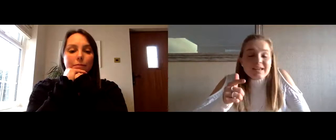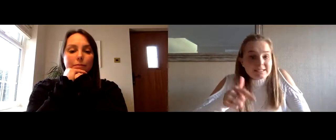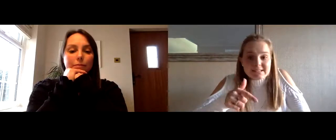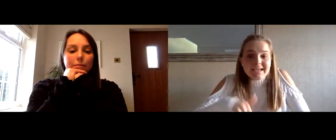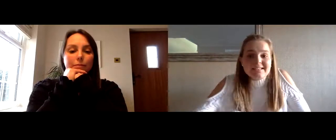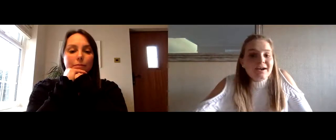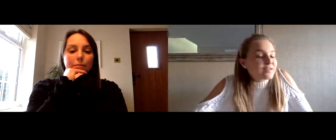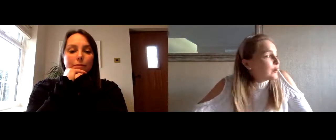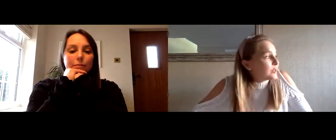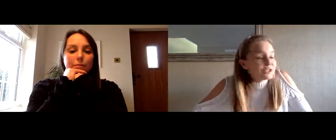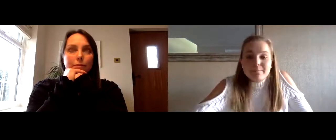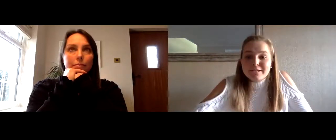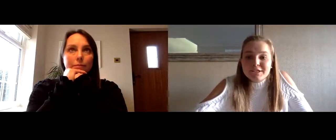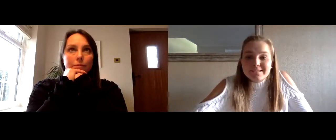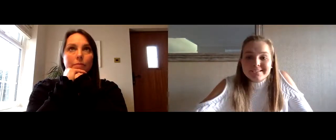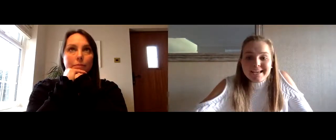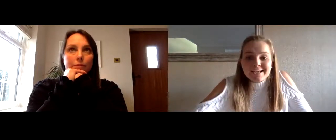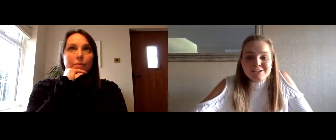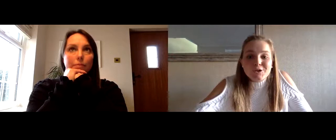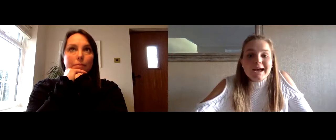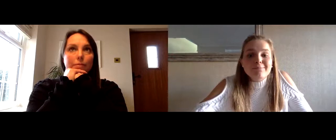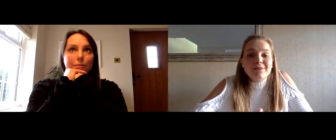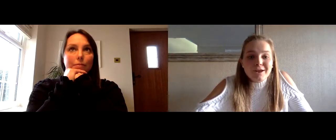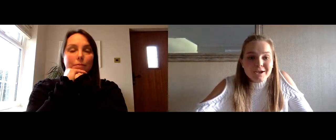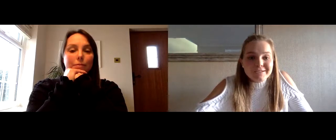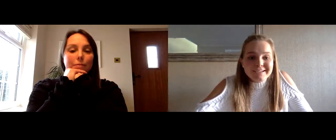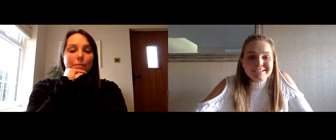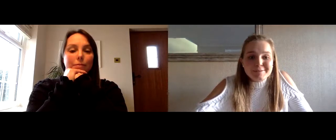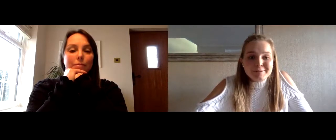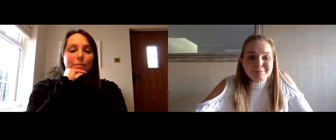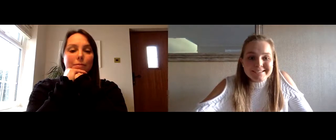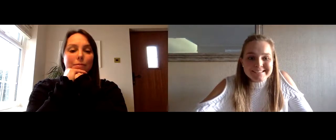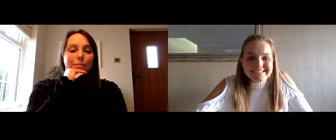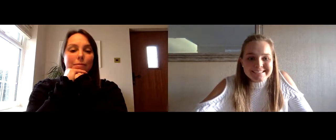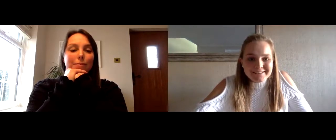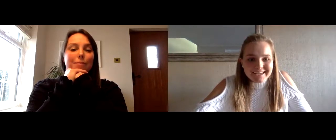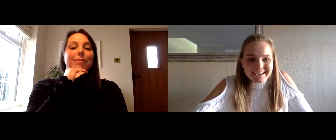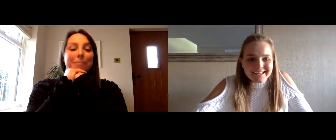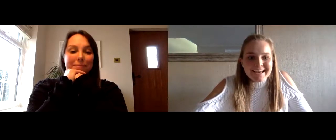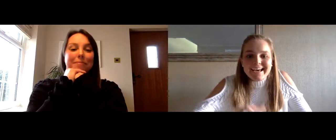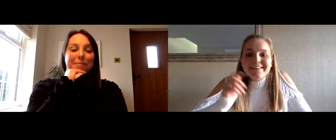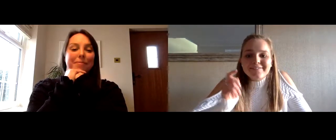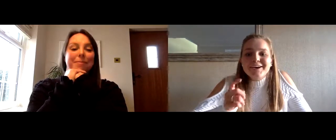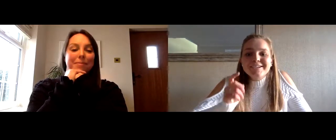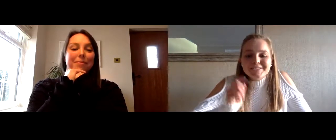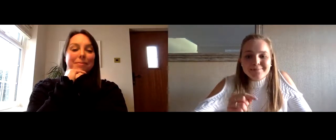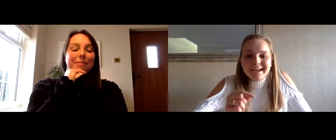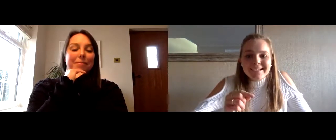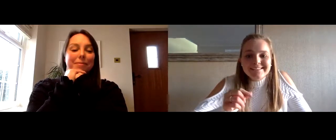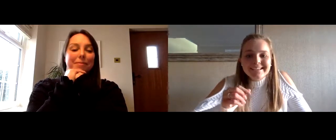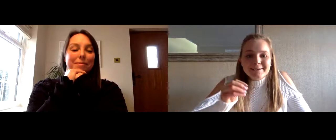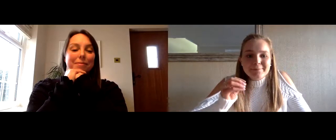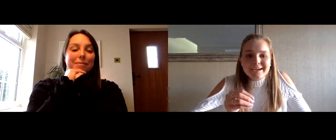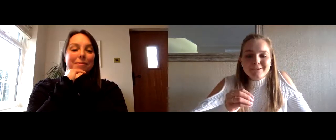20 2006 after your world championship success you came third at sports personality of the year okay the first